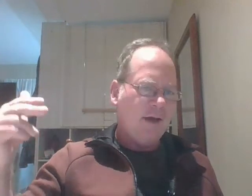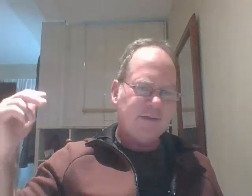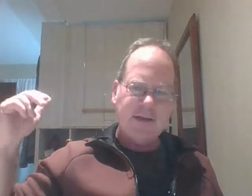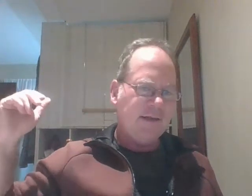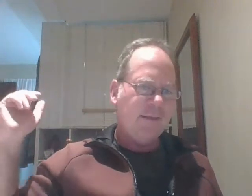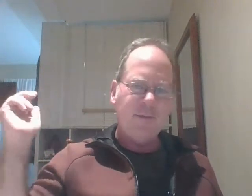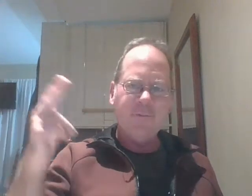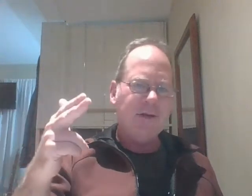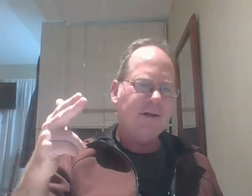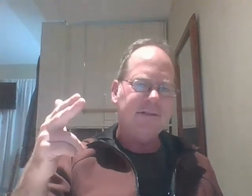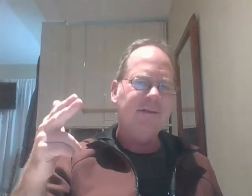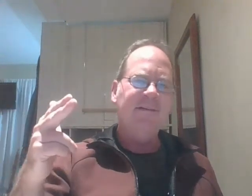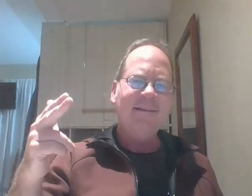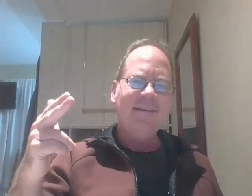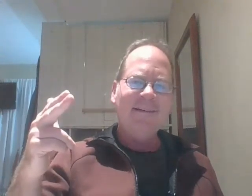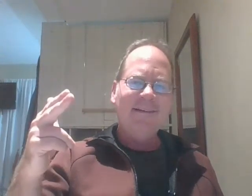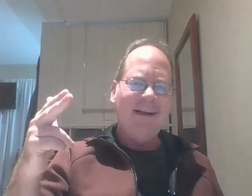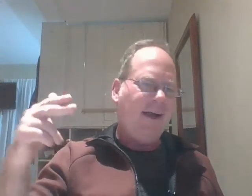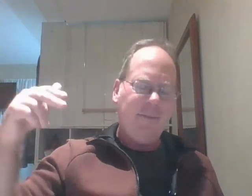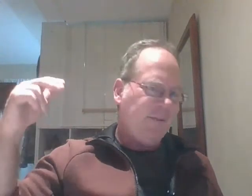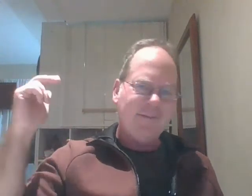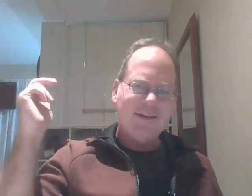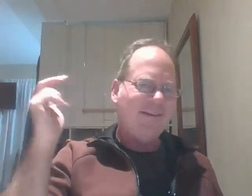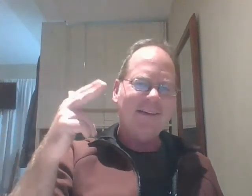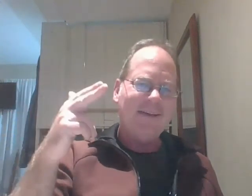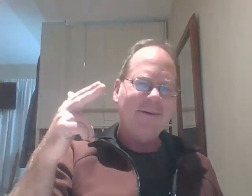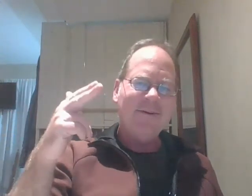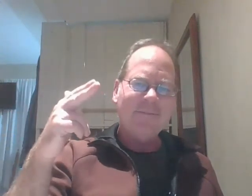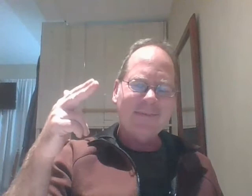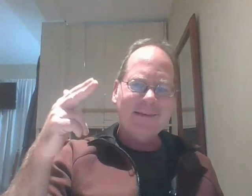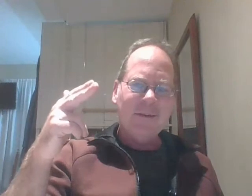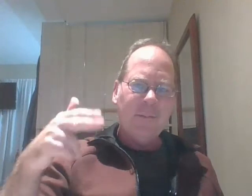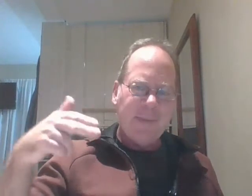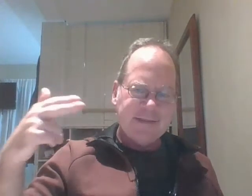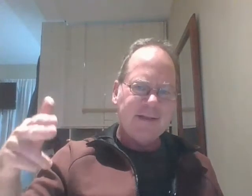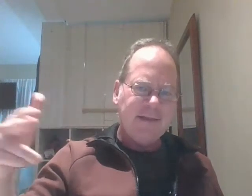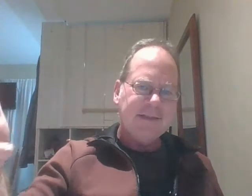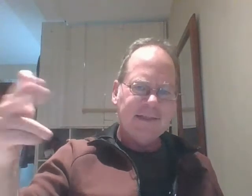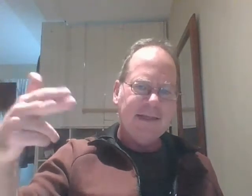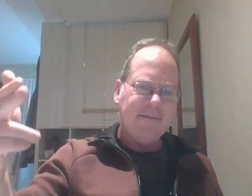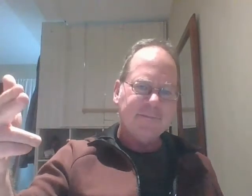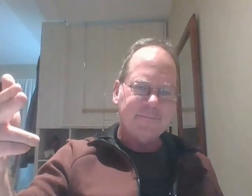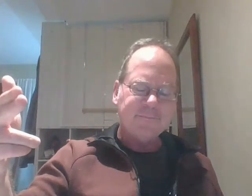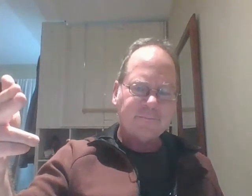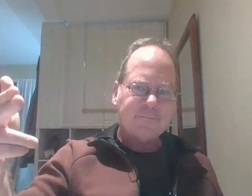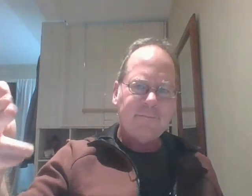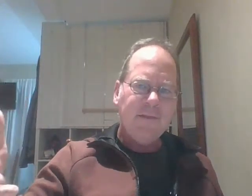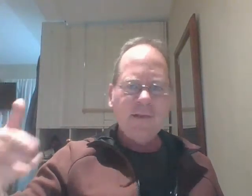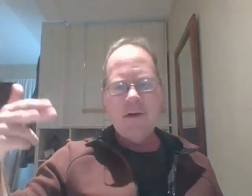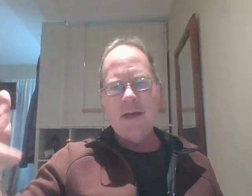talking like 30 40 years ago i mean i'm talking a long time ago but basically just leave and then later on i would